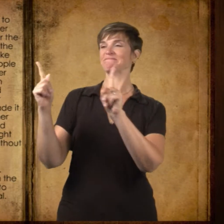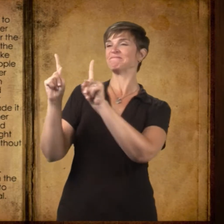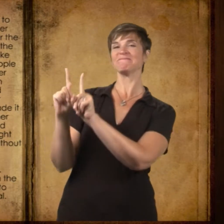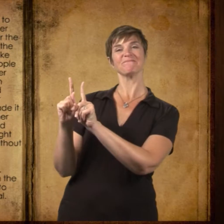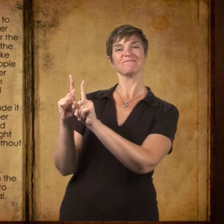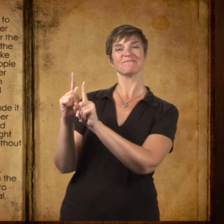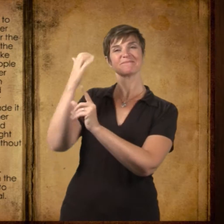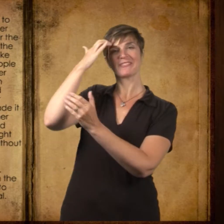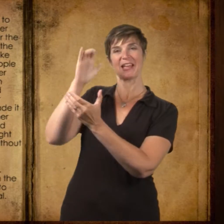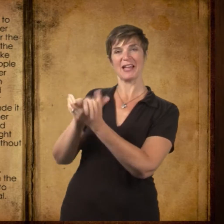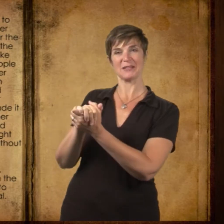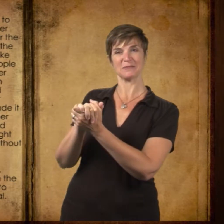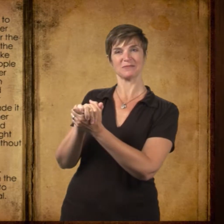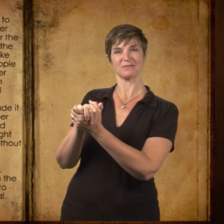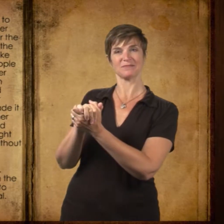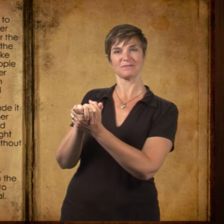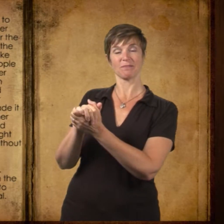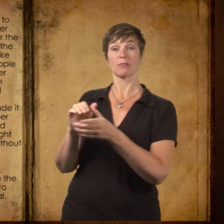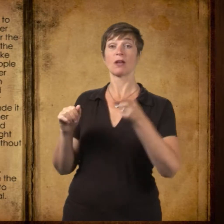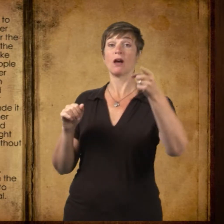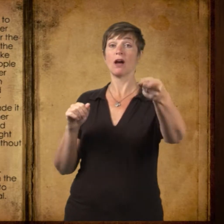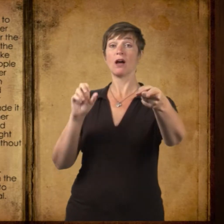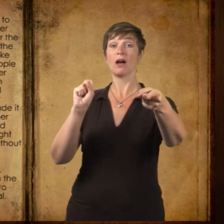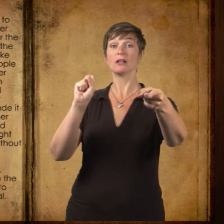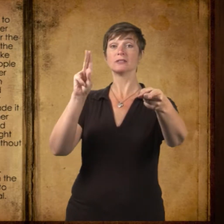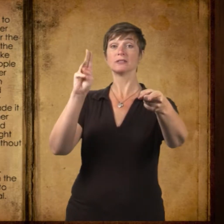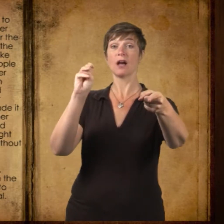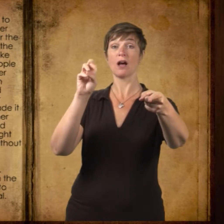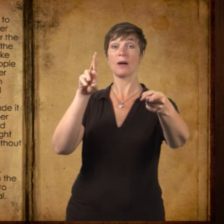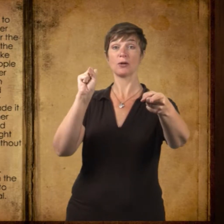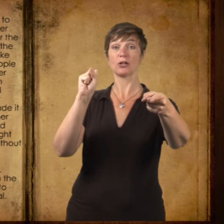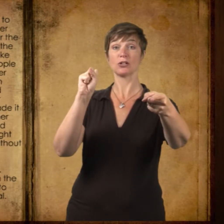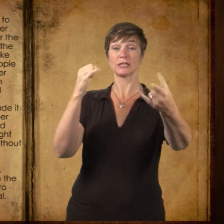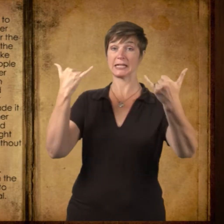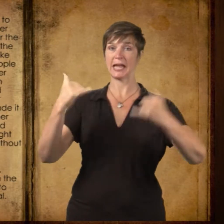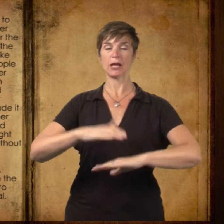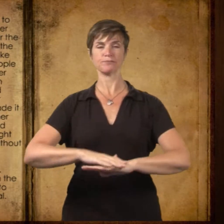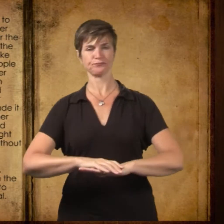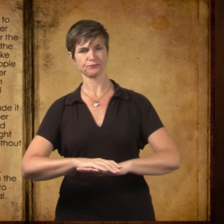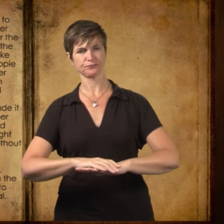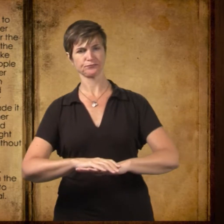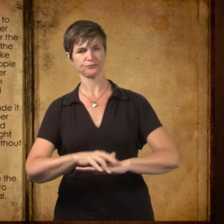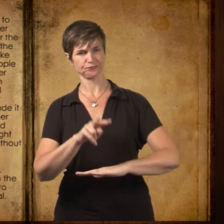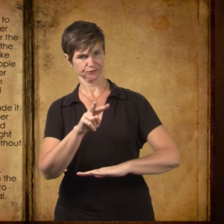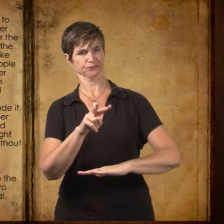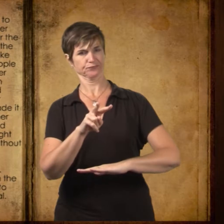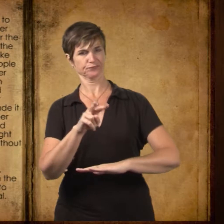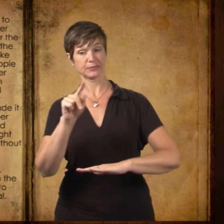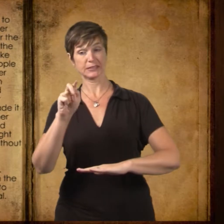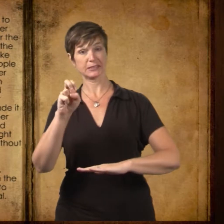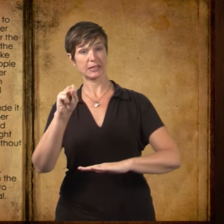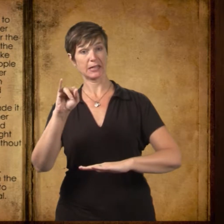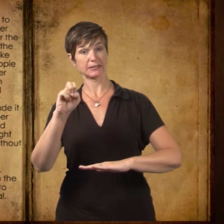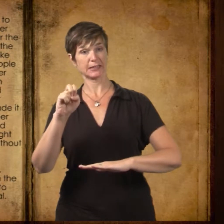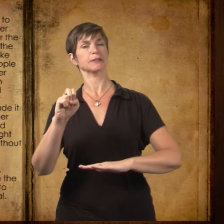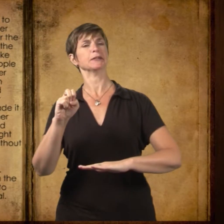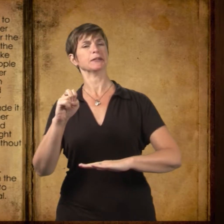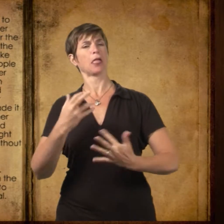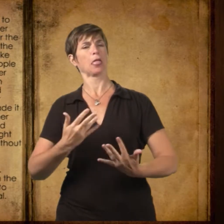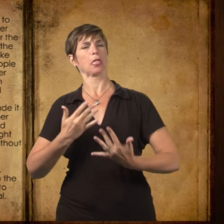and Mr. Summers who had been waiting said cheerfully, Thought we were going to have